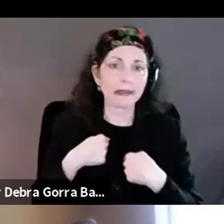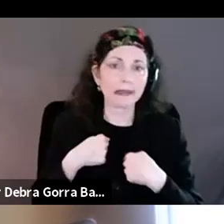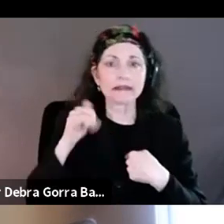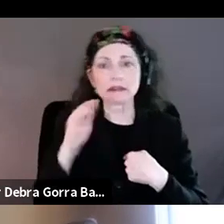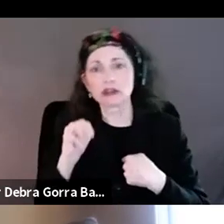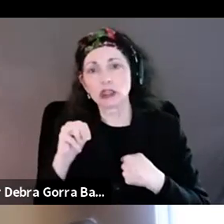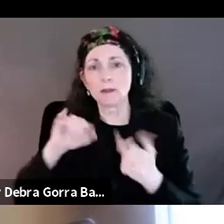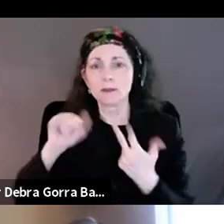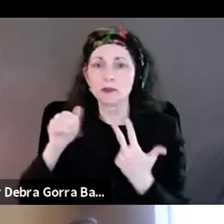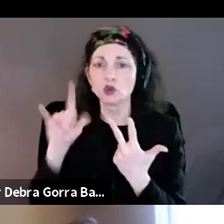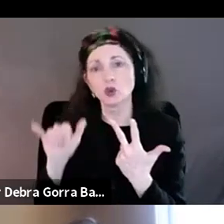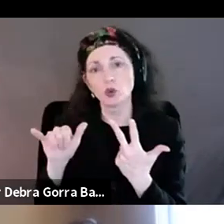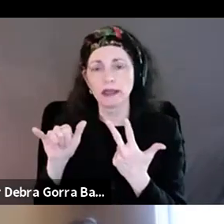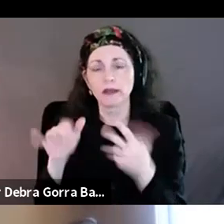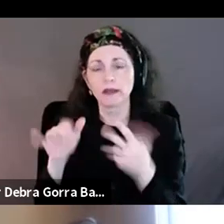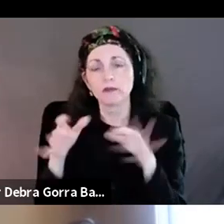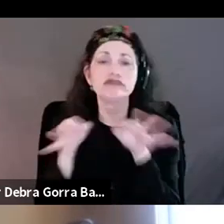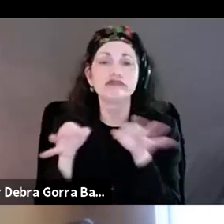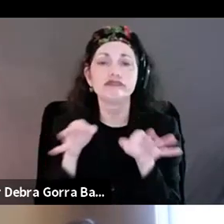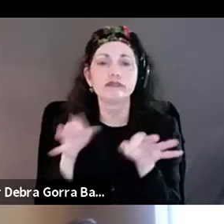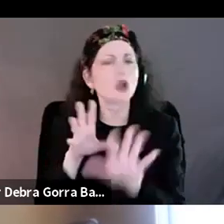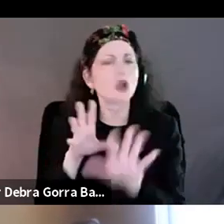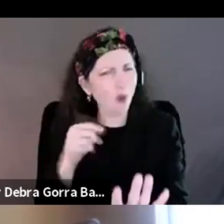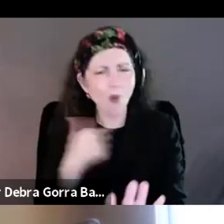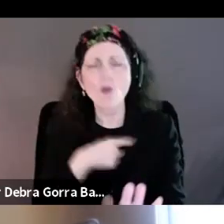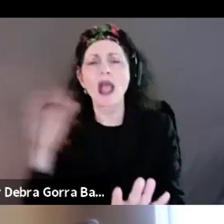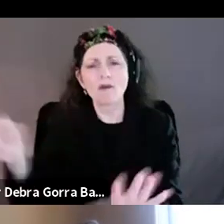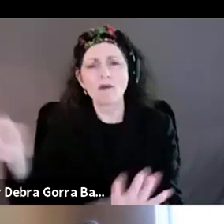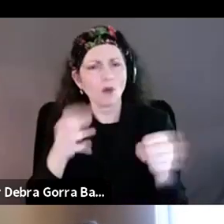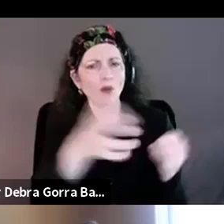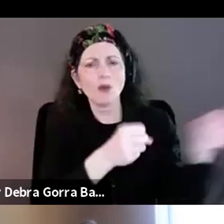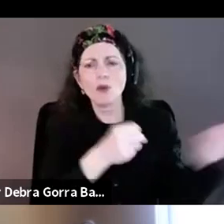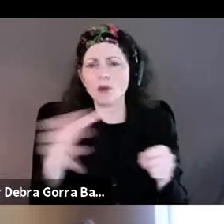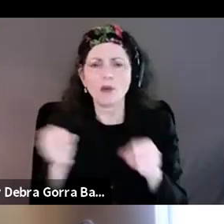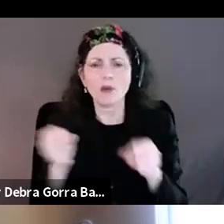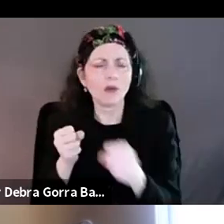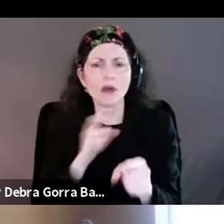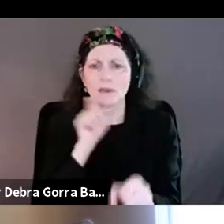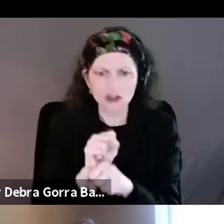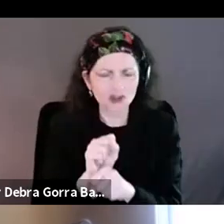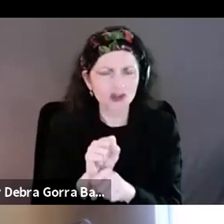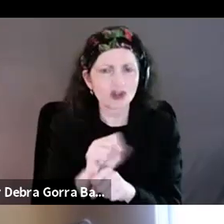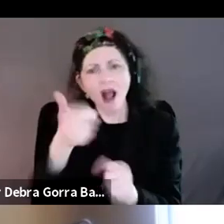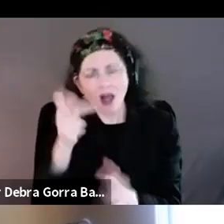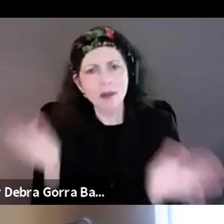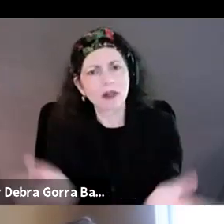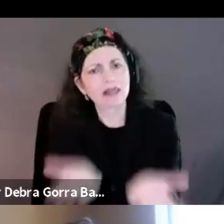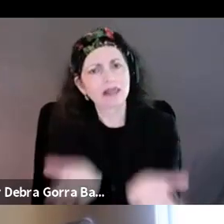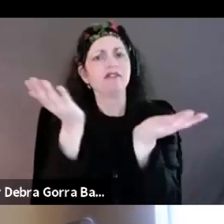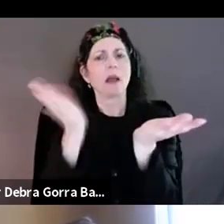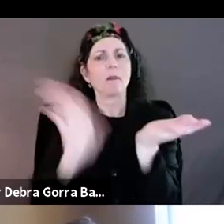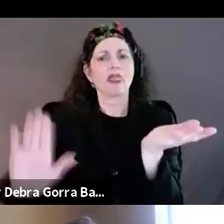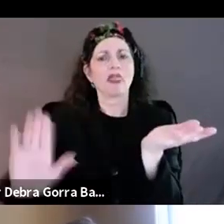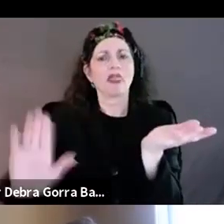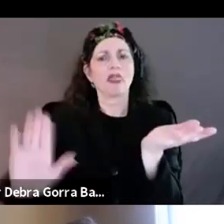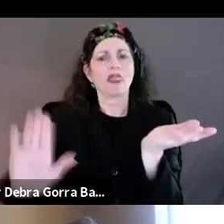sure that it's an opportunity to lift up other voices and other stories and making sure that, um, almost like, uh, saying like, we can do